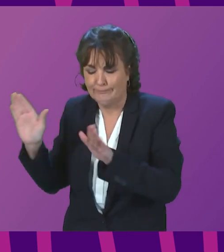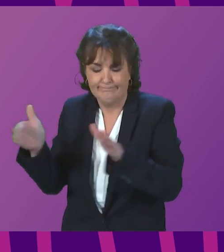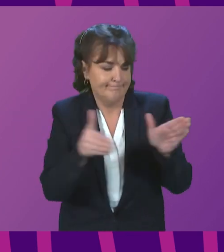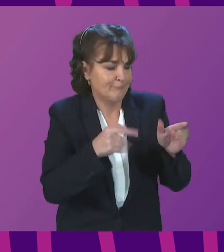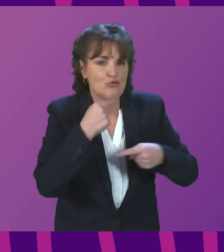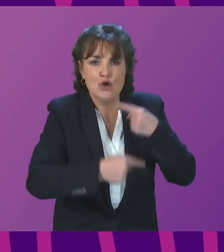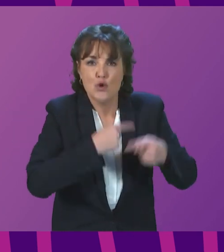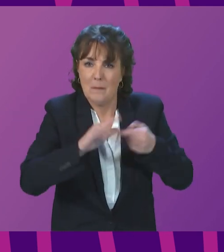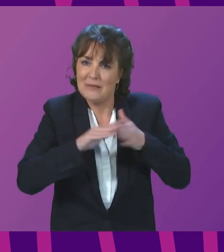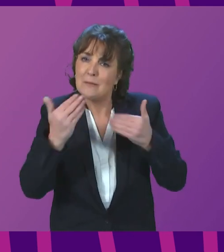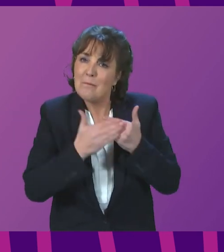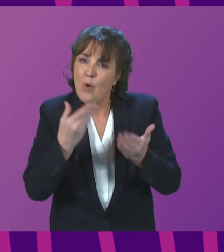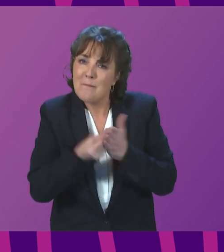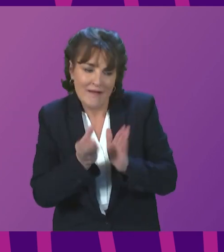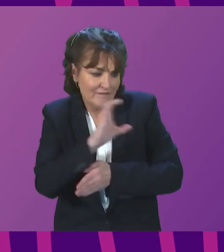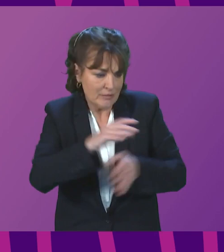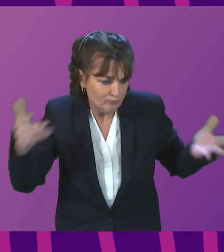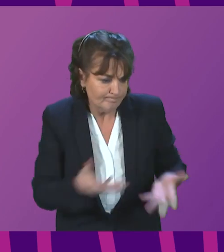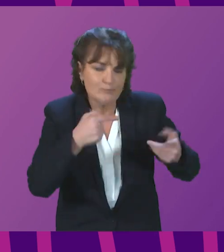a scaling up renewable energy?